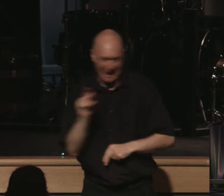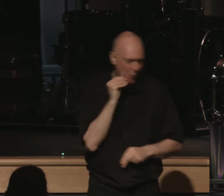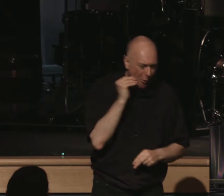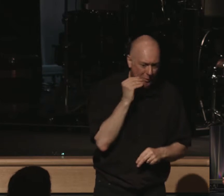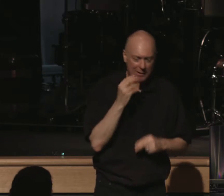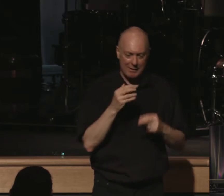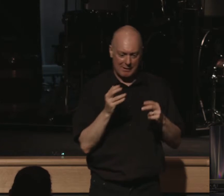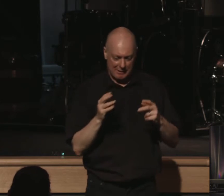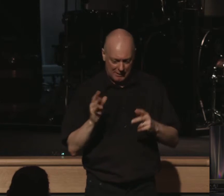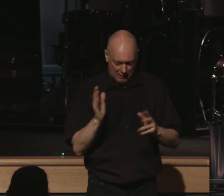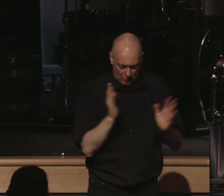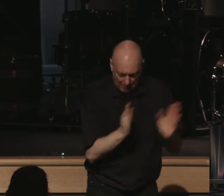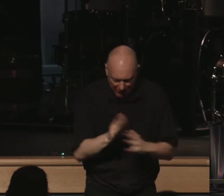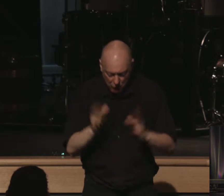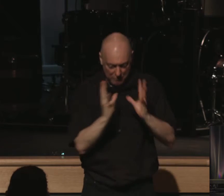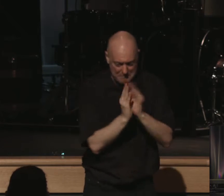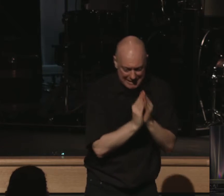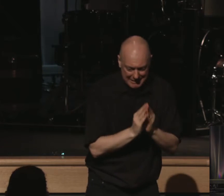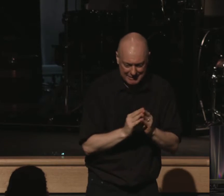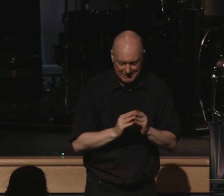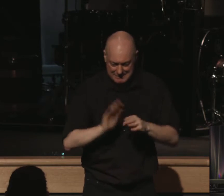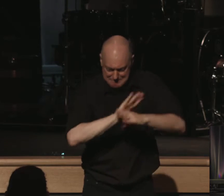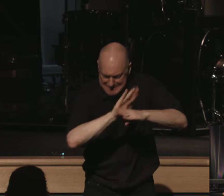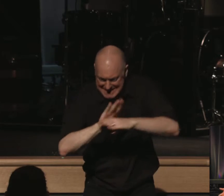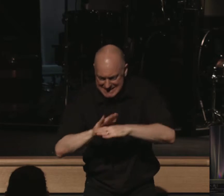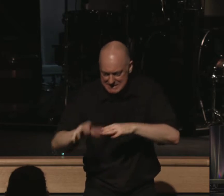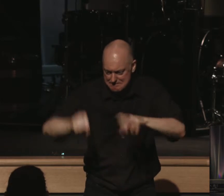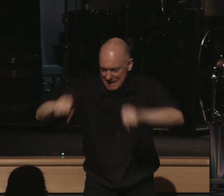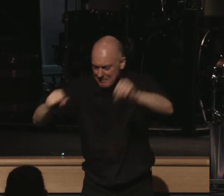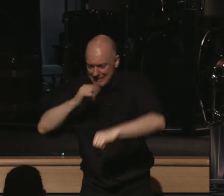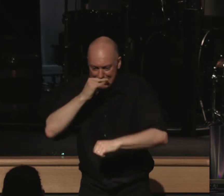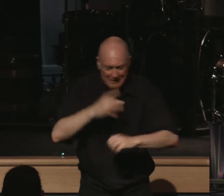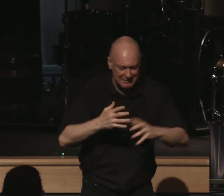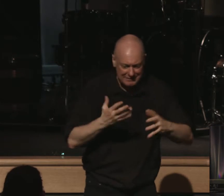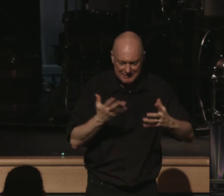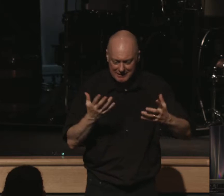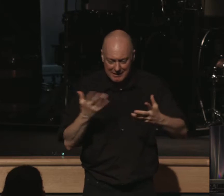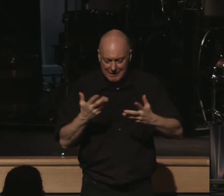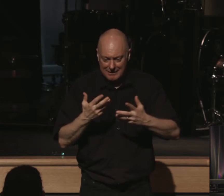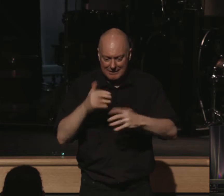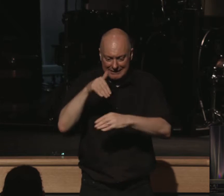Scrambling to prepare for meetings. Scrambling to pick up the kids. Scrambling with late night appointments.